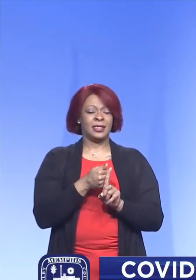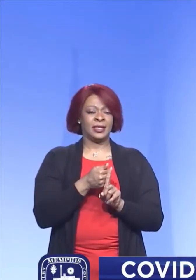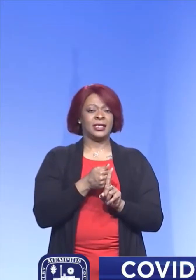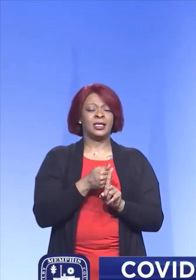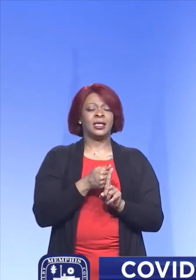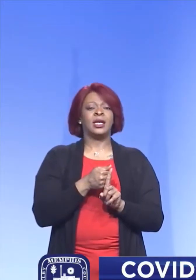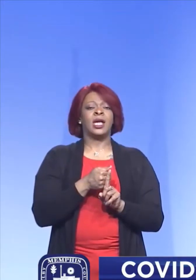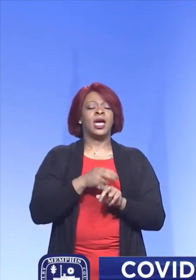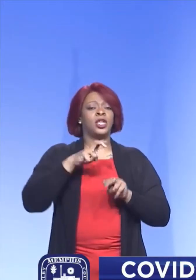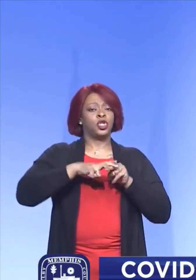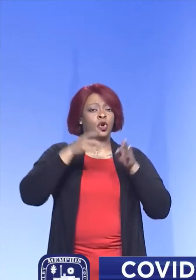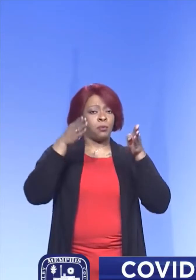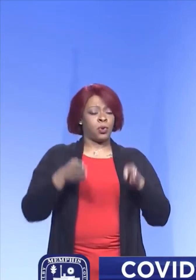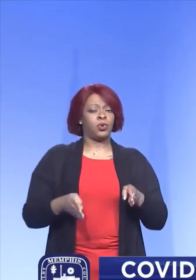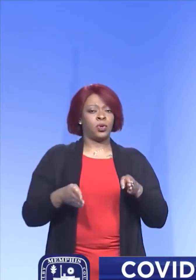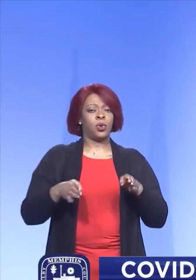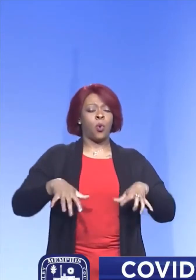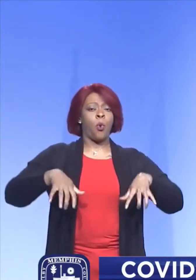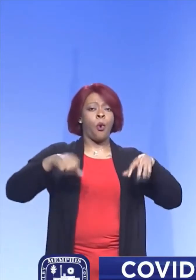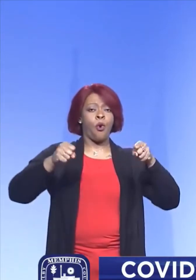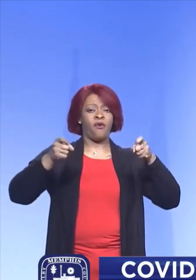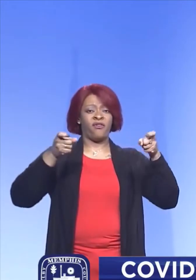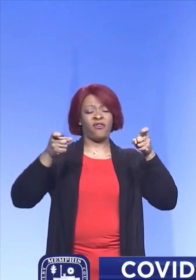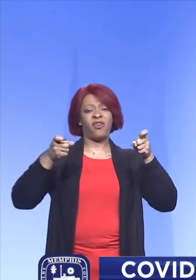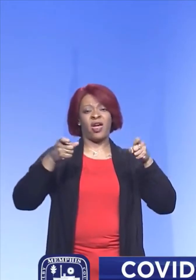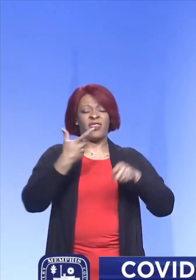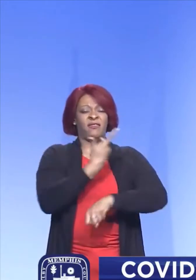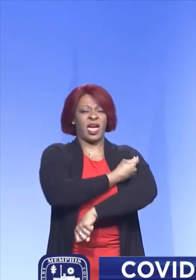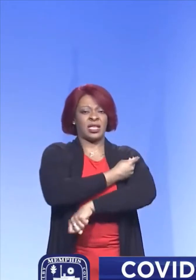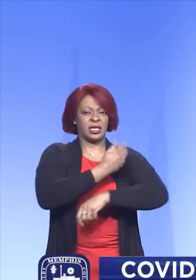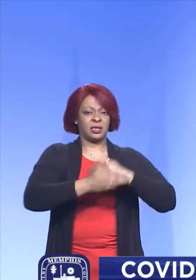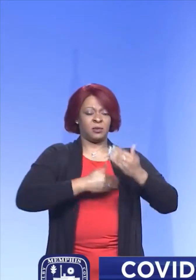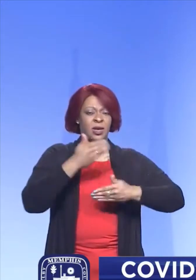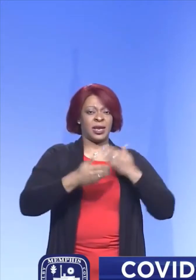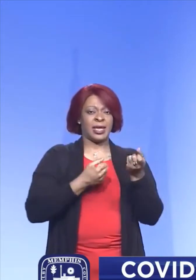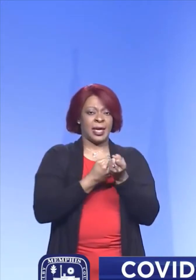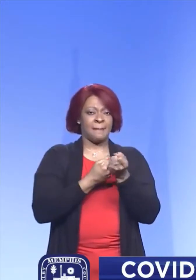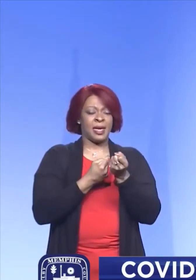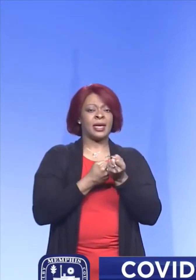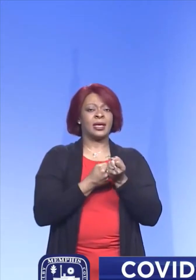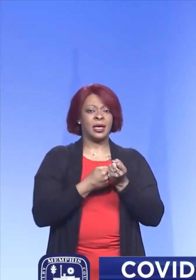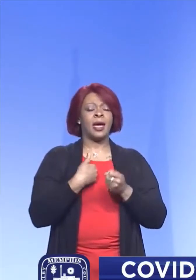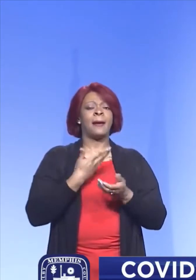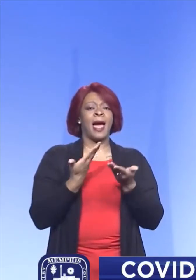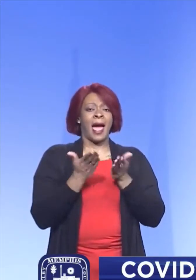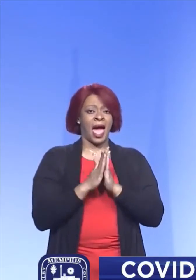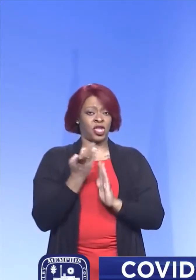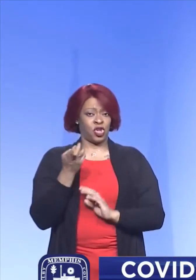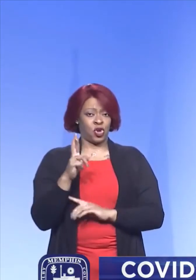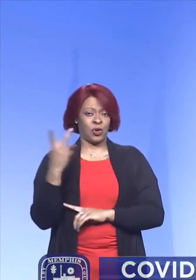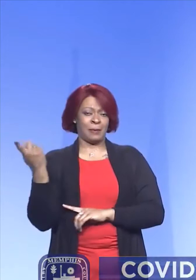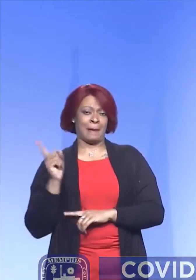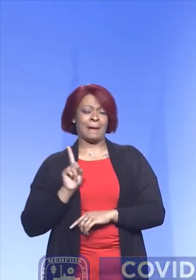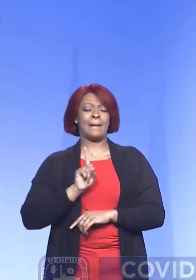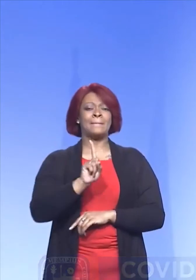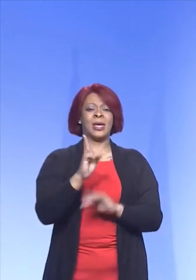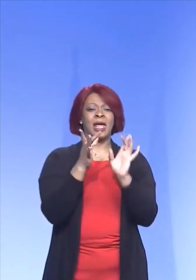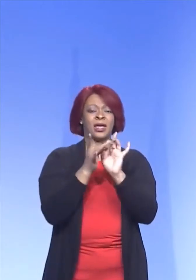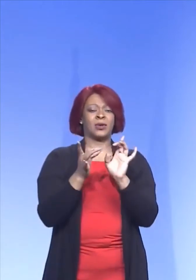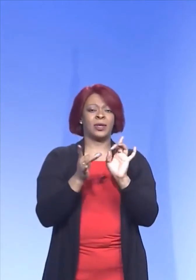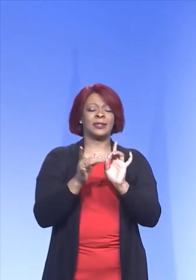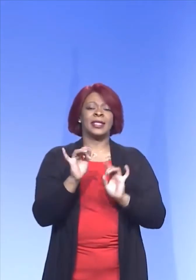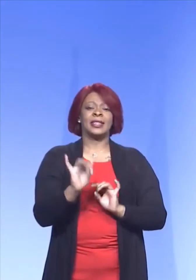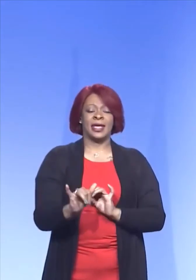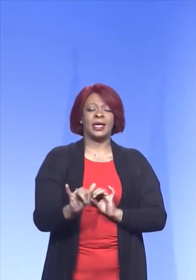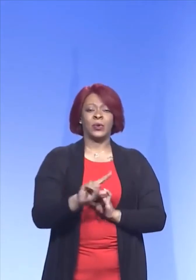chairperson over the whole vaccination campaign, and I'm going to ask her to come and address that